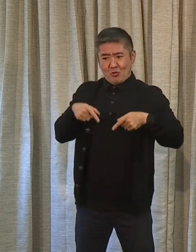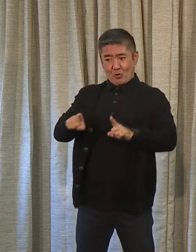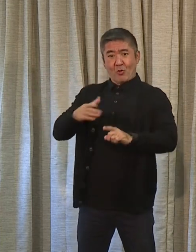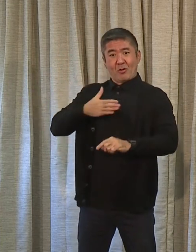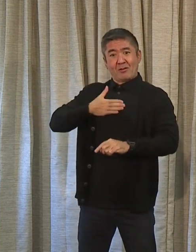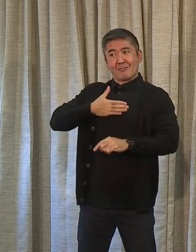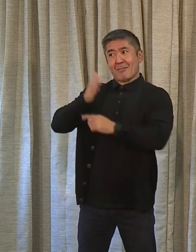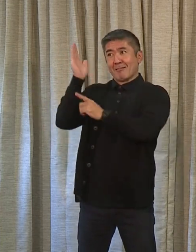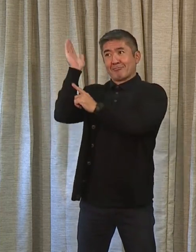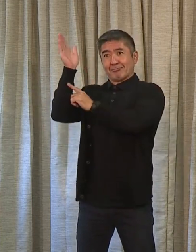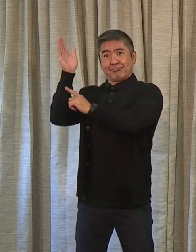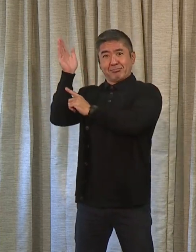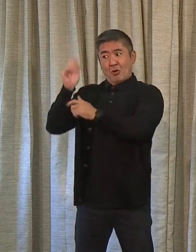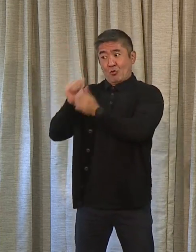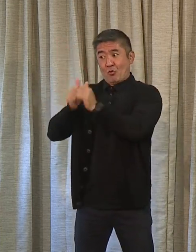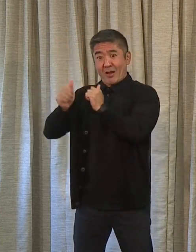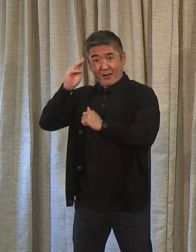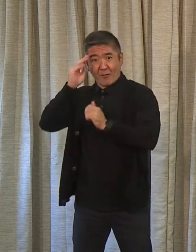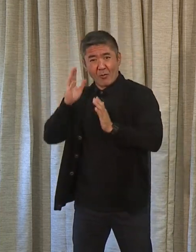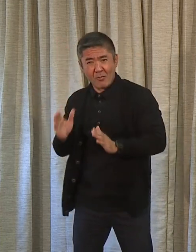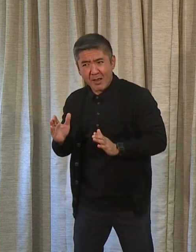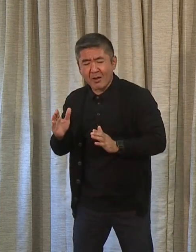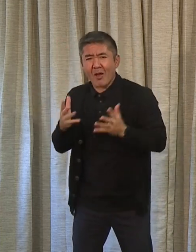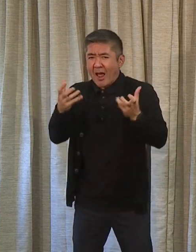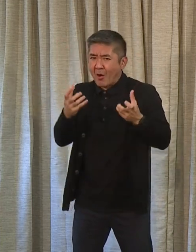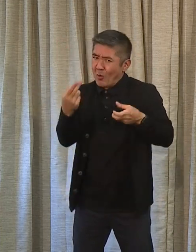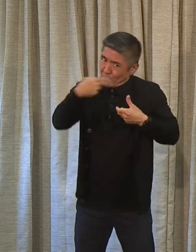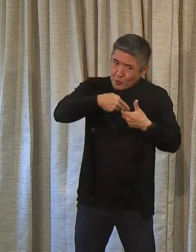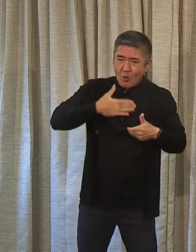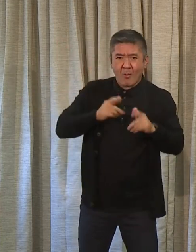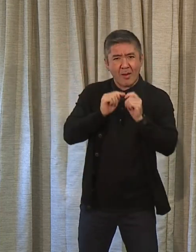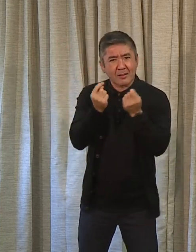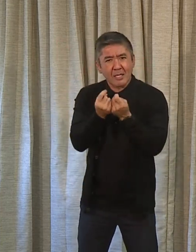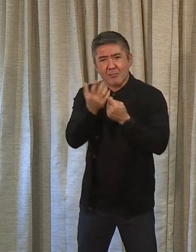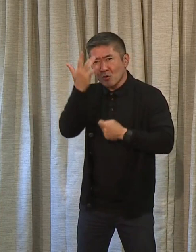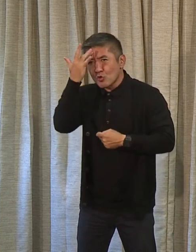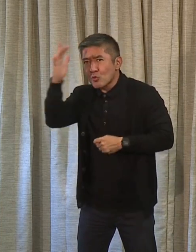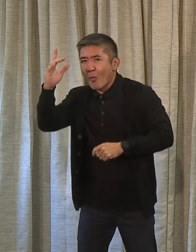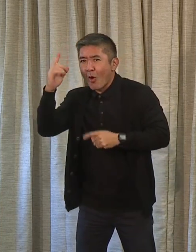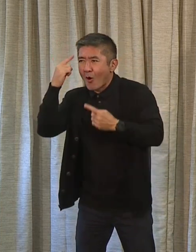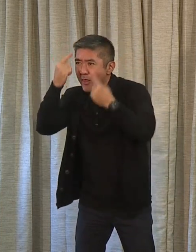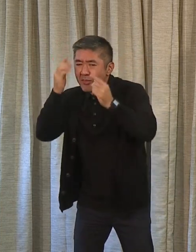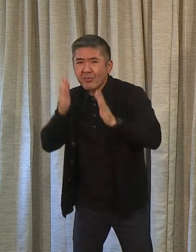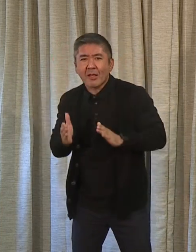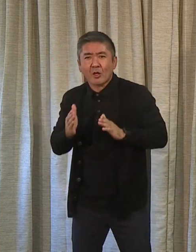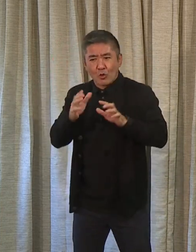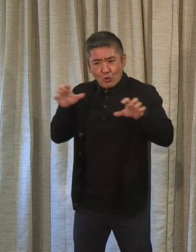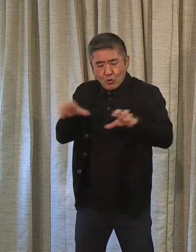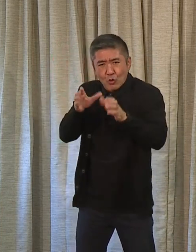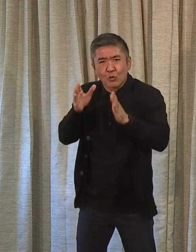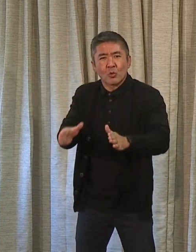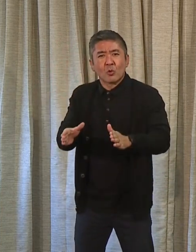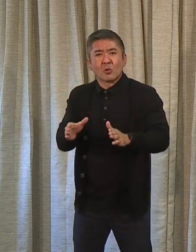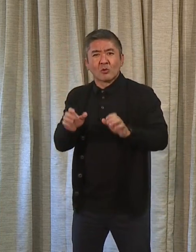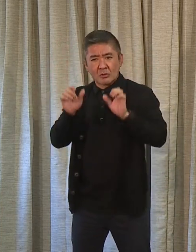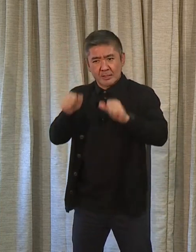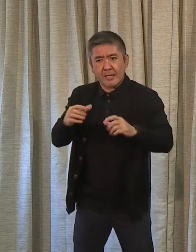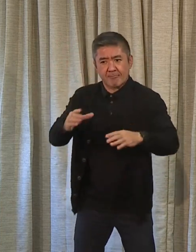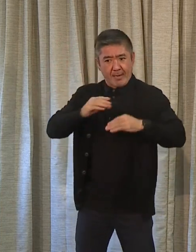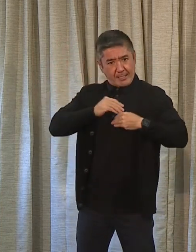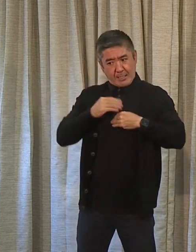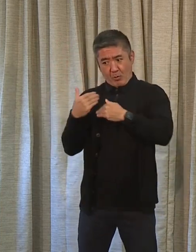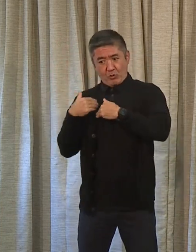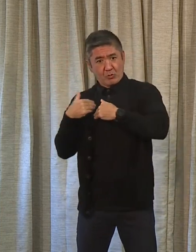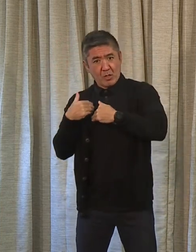we wanted to surround ourselves with. People who are smart, smart thinkers, smart doers who would embrace accountability. And so as we approach